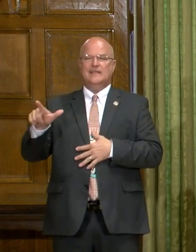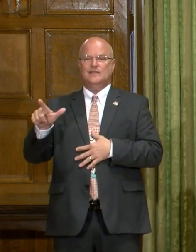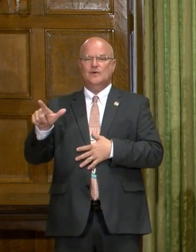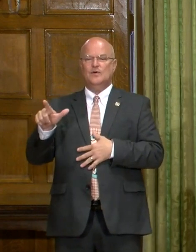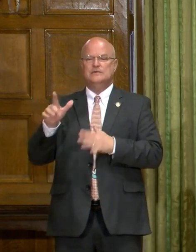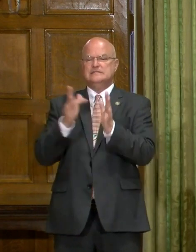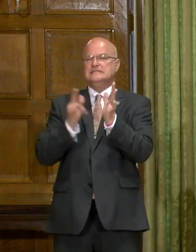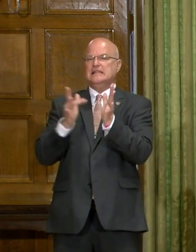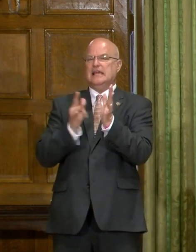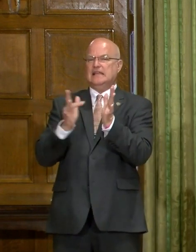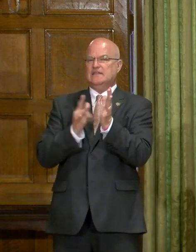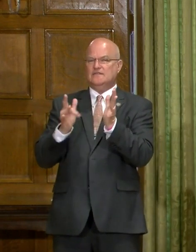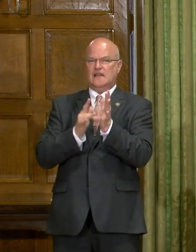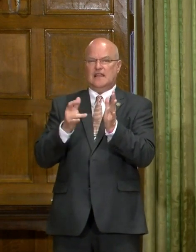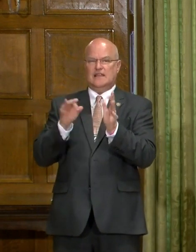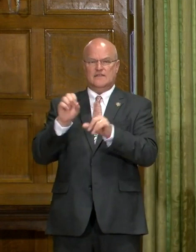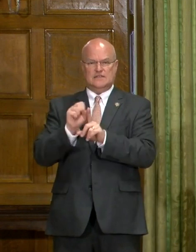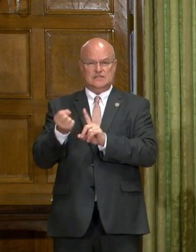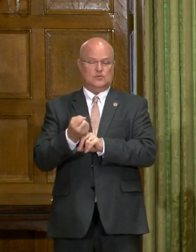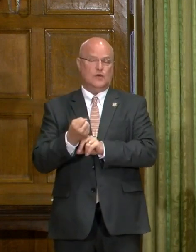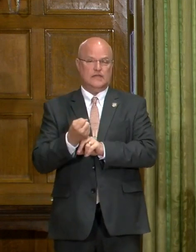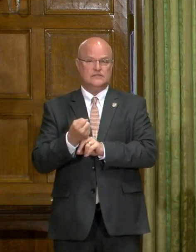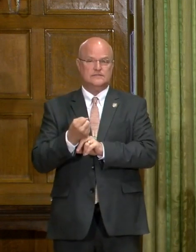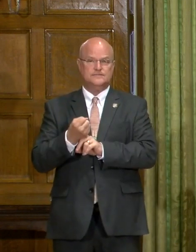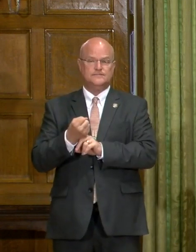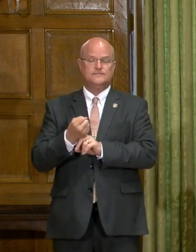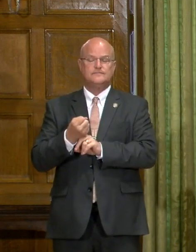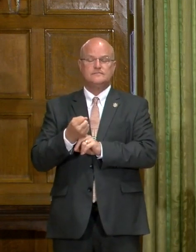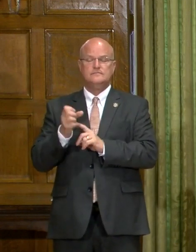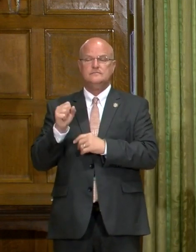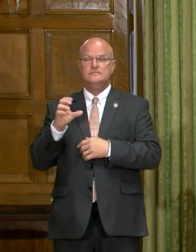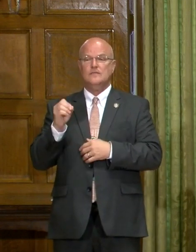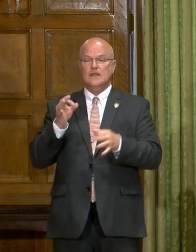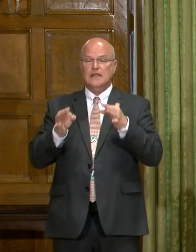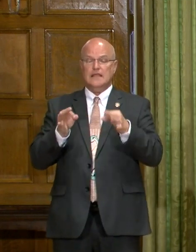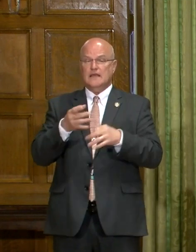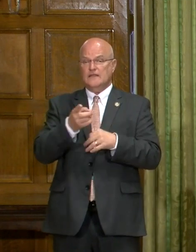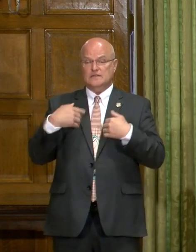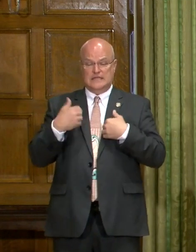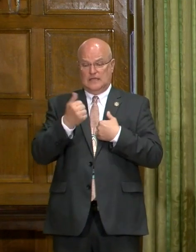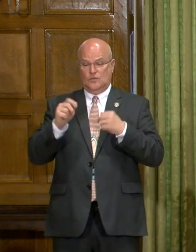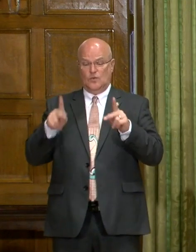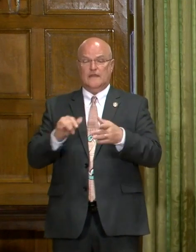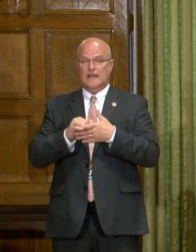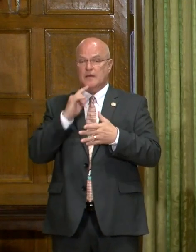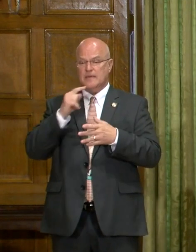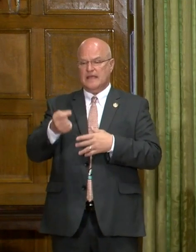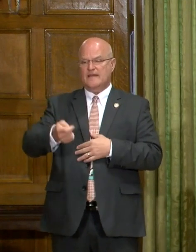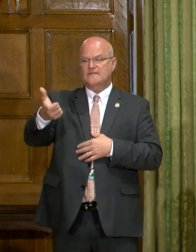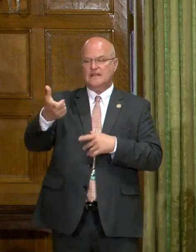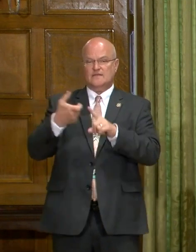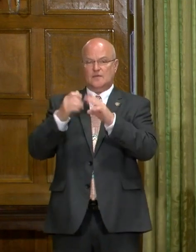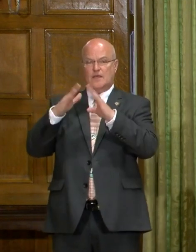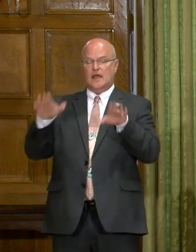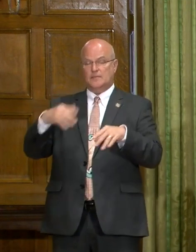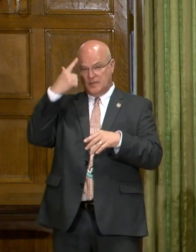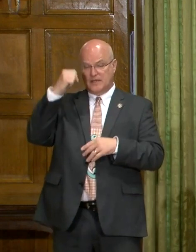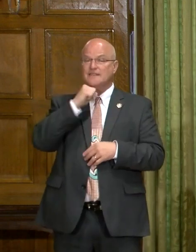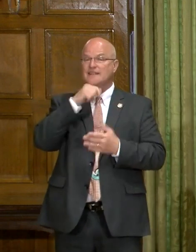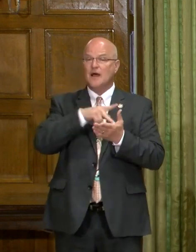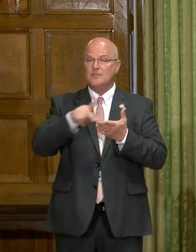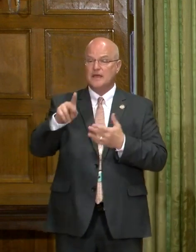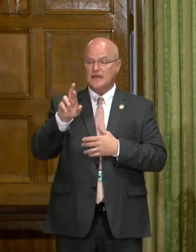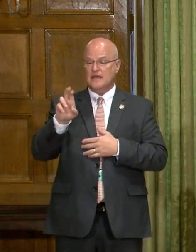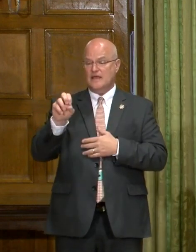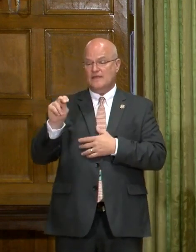taking advantage of the situation. And so, if there is anyone that is being evicted for non-payment of